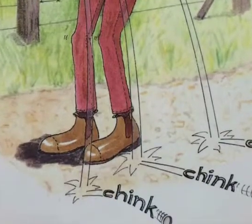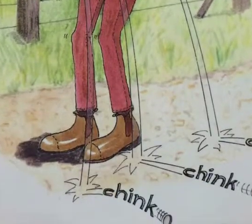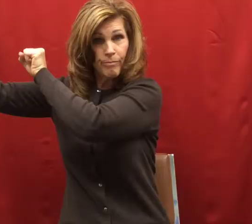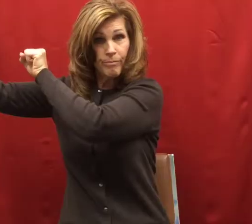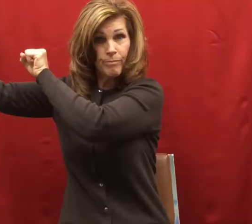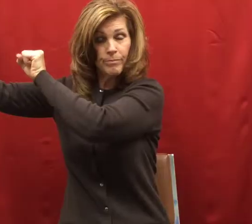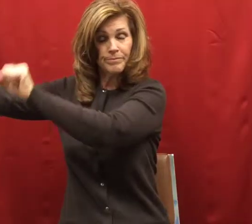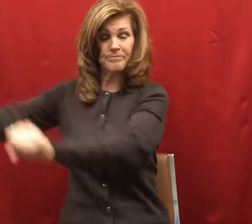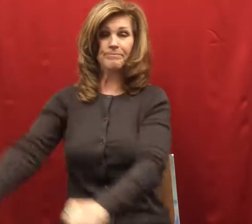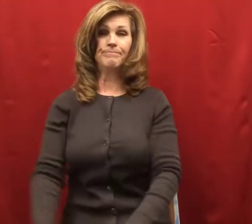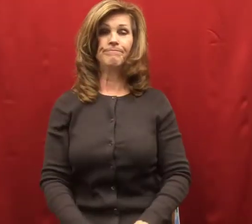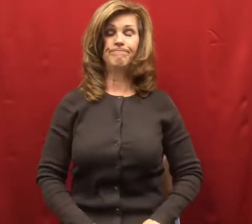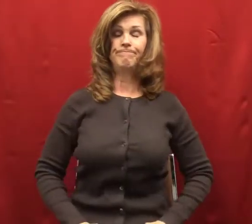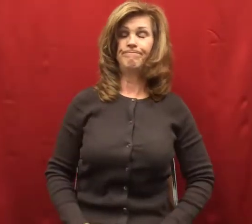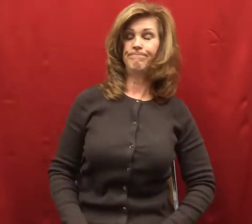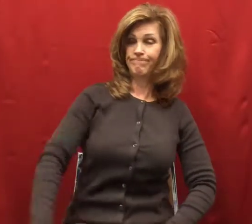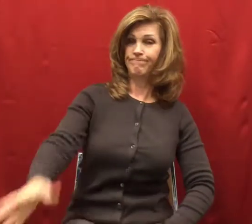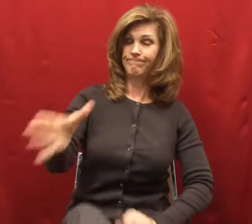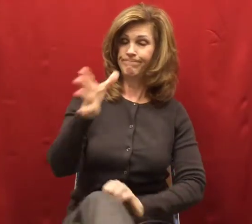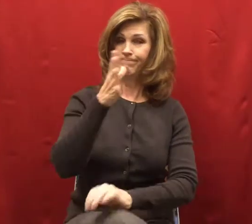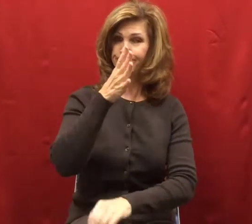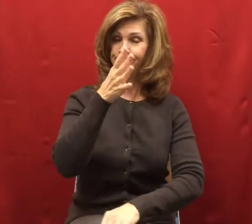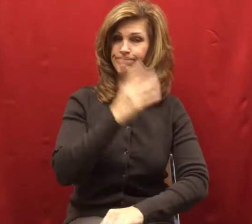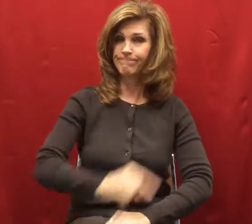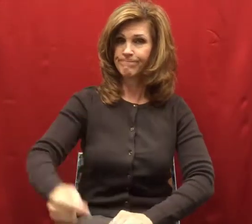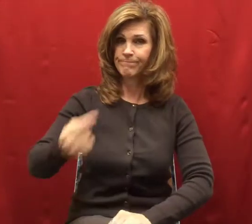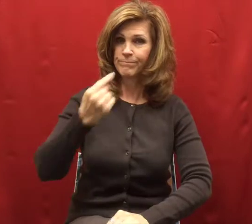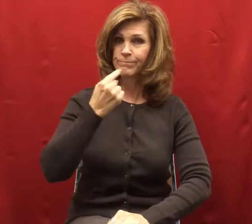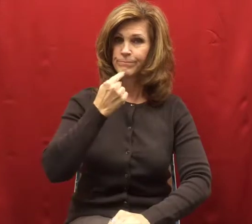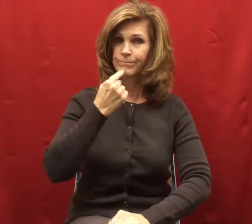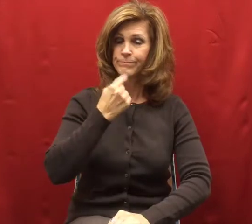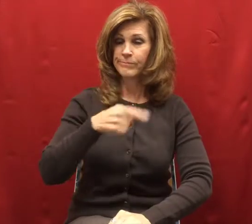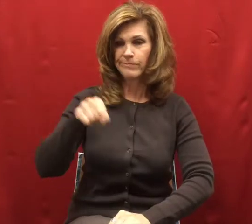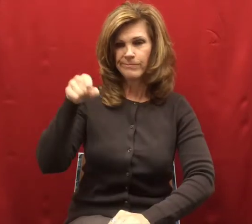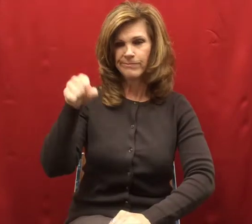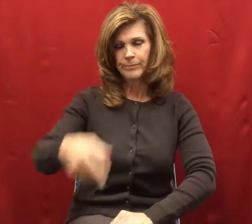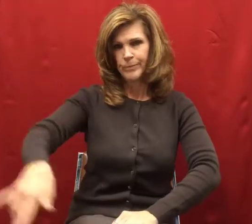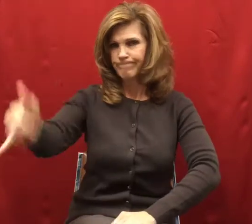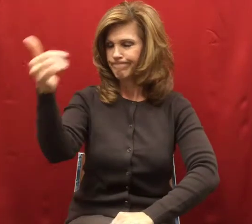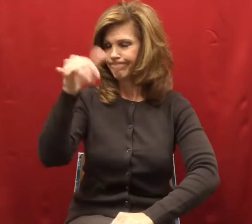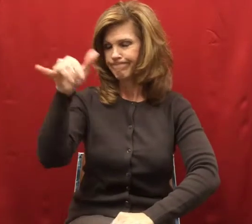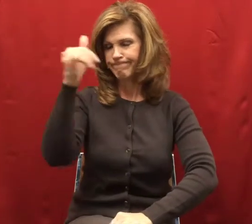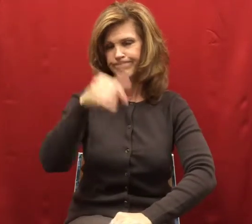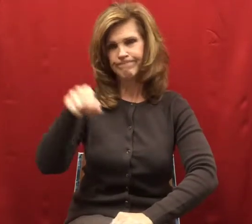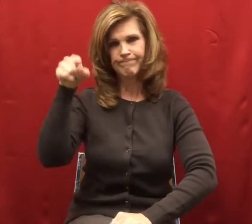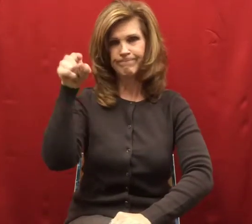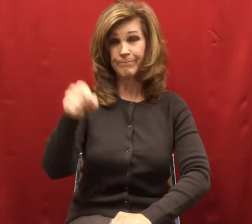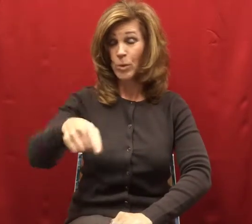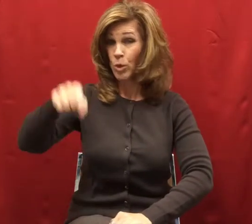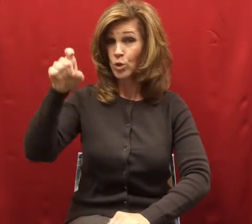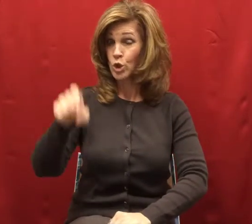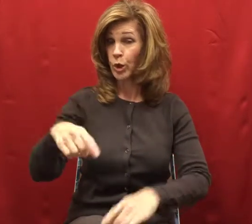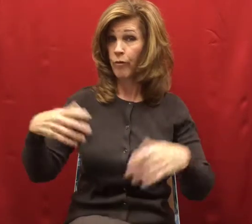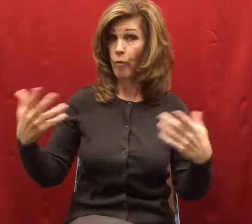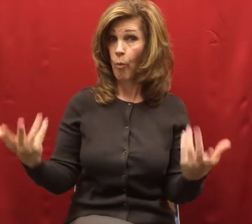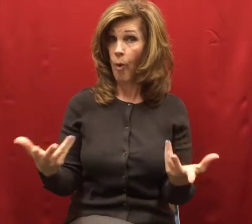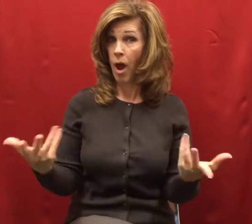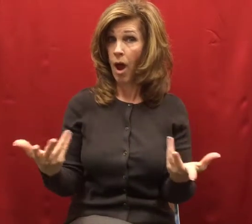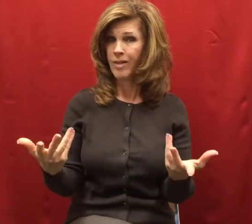Oh, you are silly, Willy, said his mother. Why didn't you put them in your pocket?